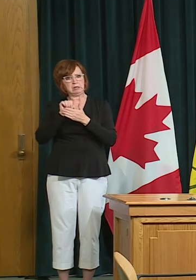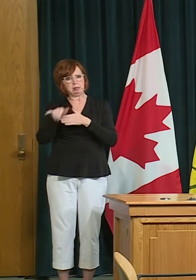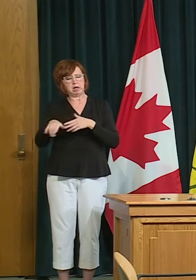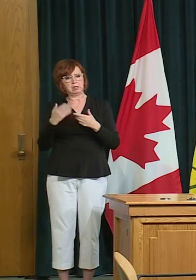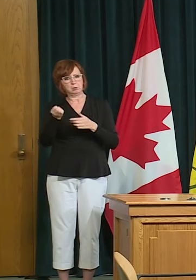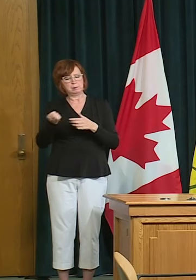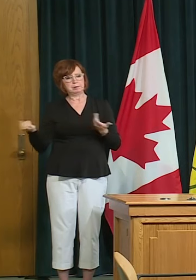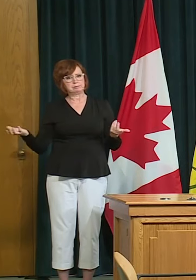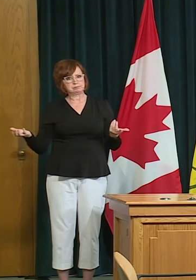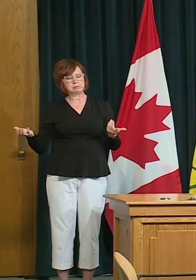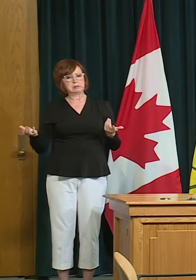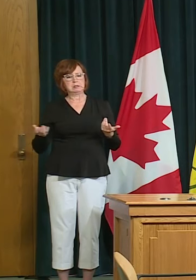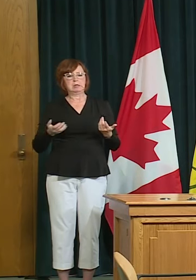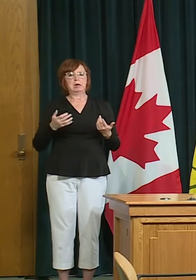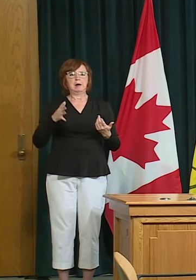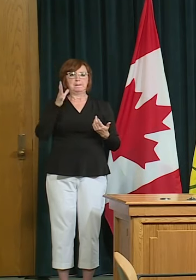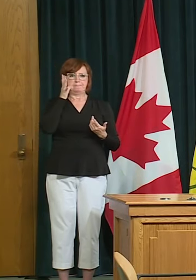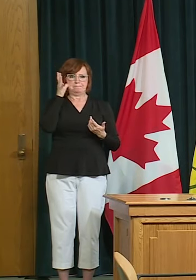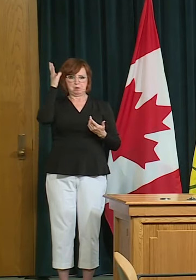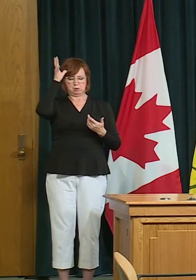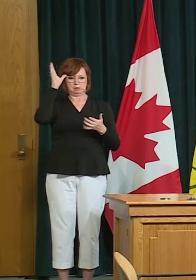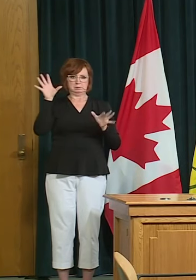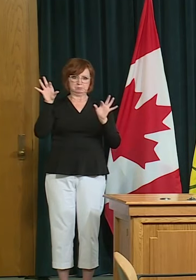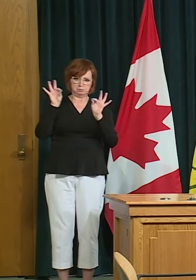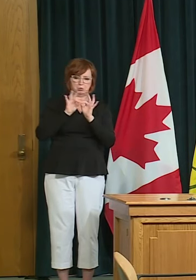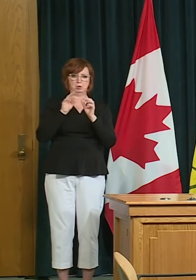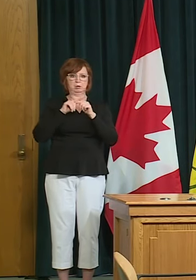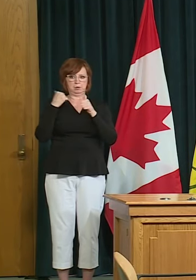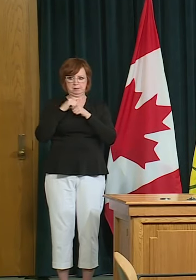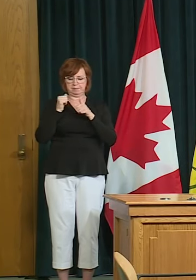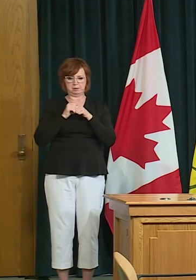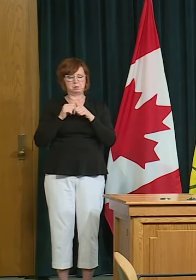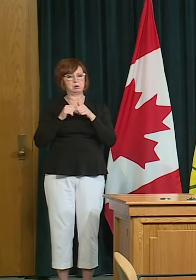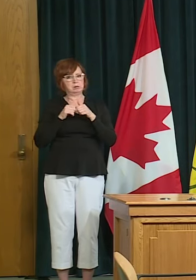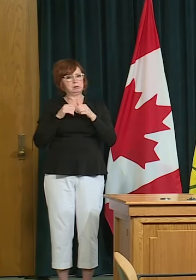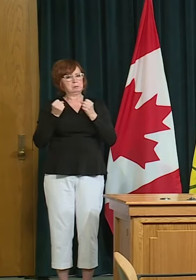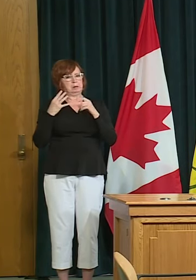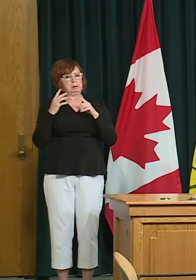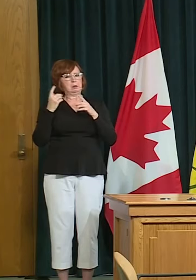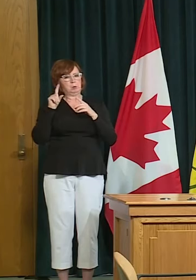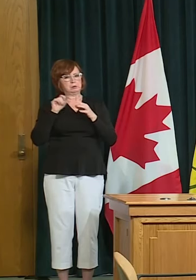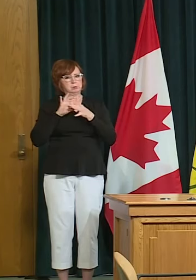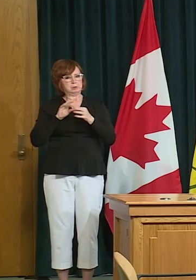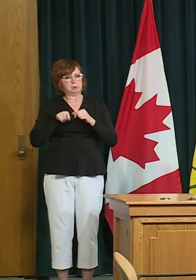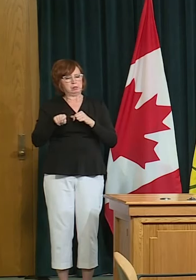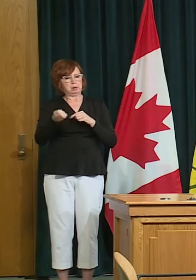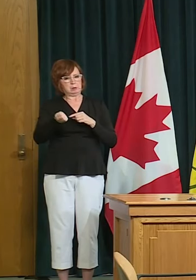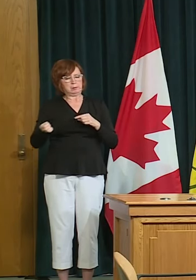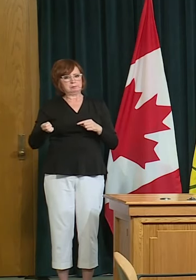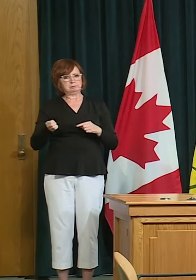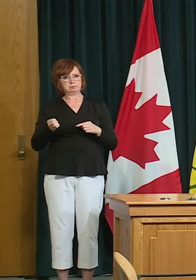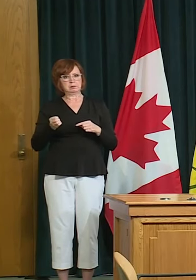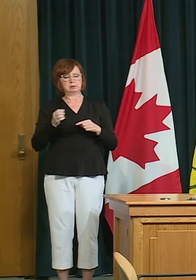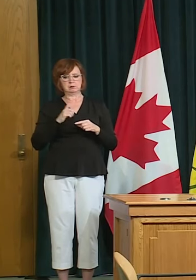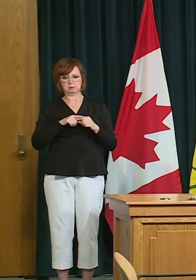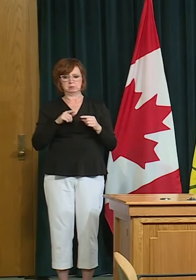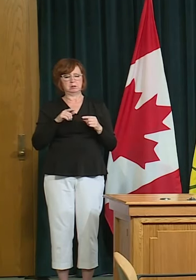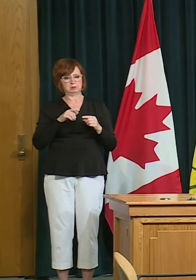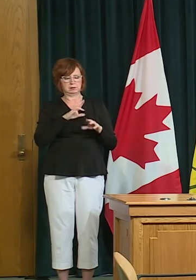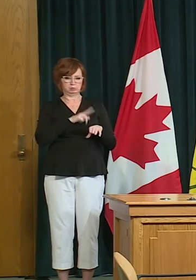parents in terms of how they need to supervise children and keep children home if they're unwell and accept some low level of